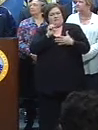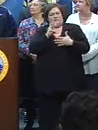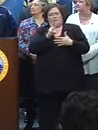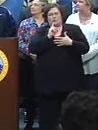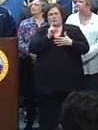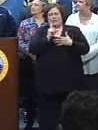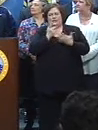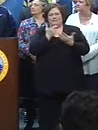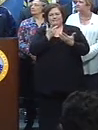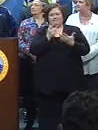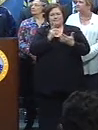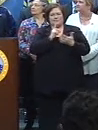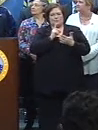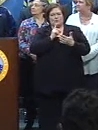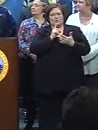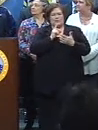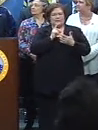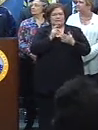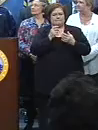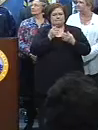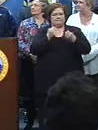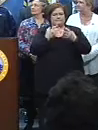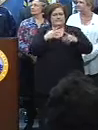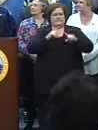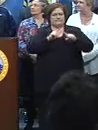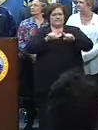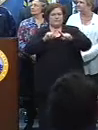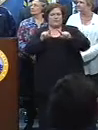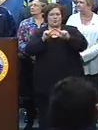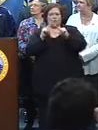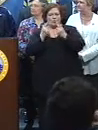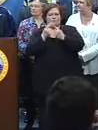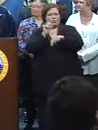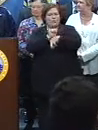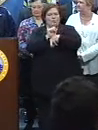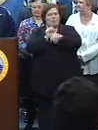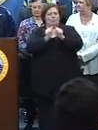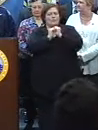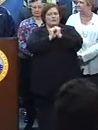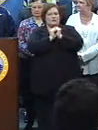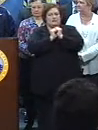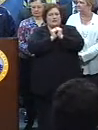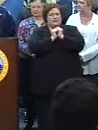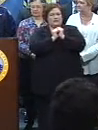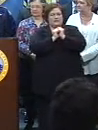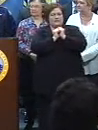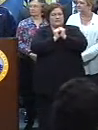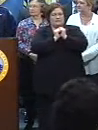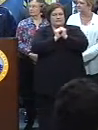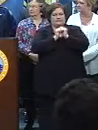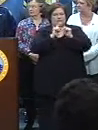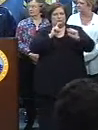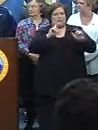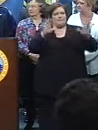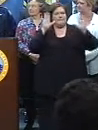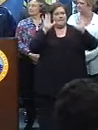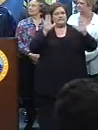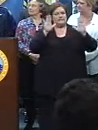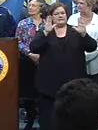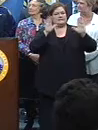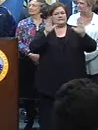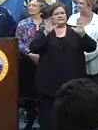was a multi-agency effort that was just amazing in its